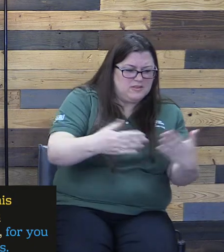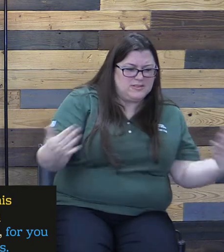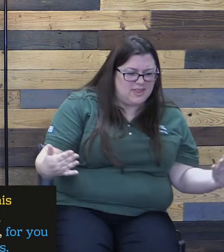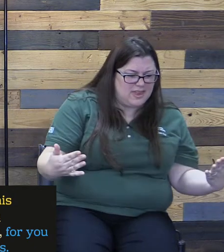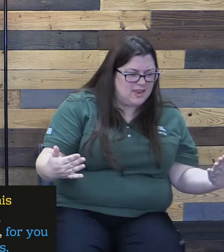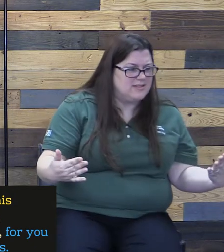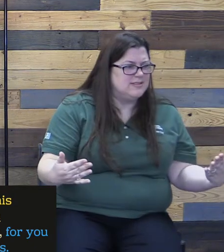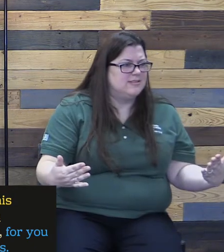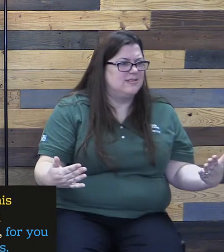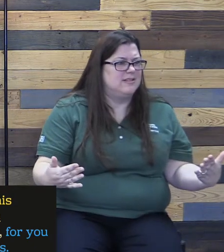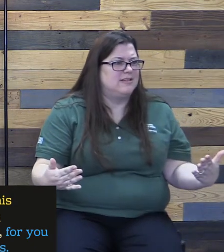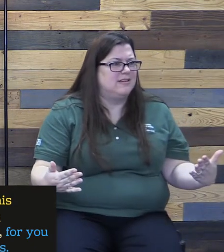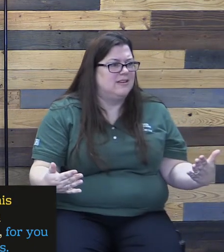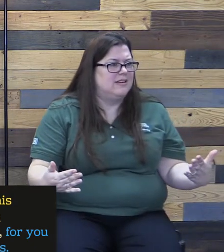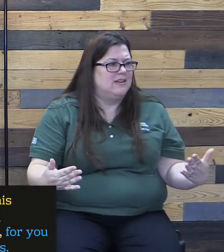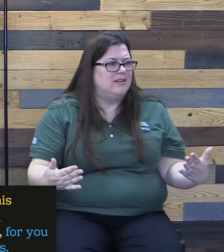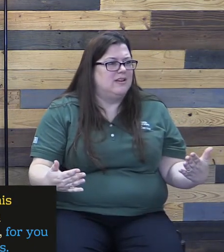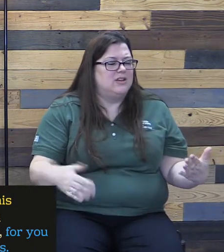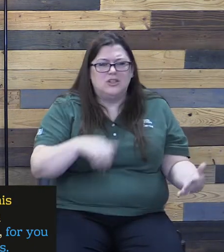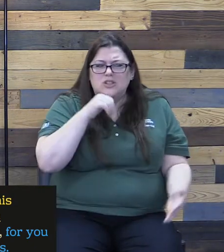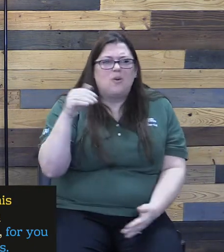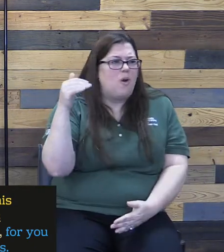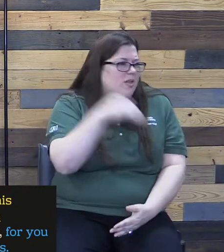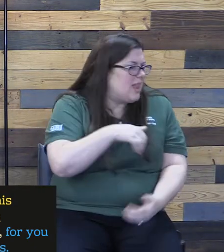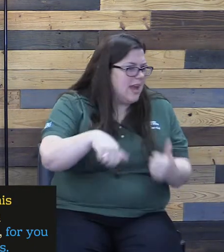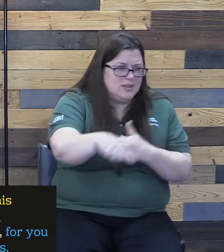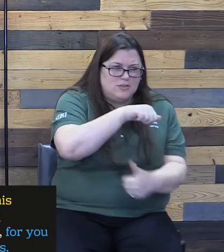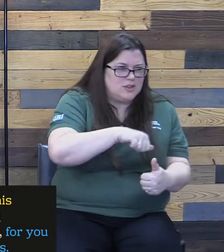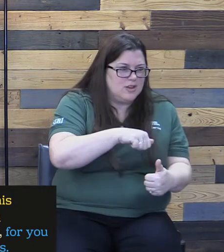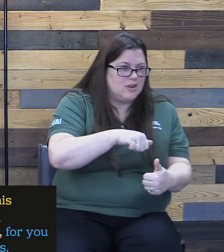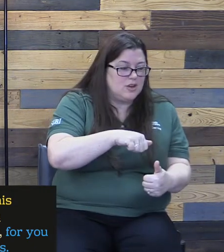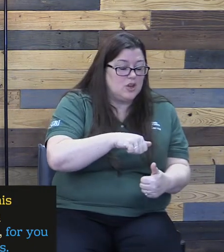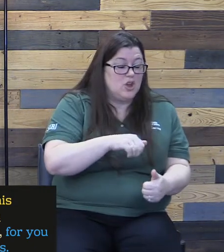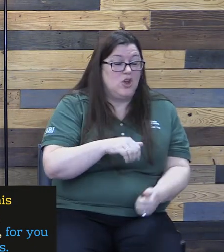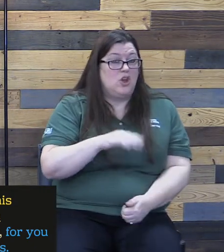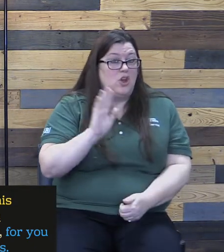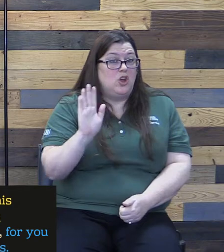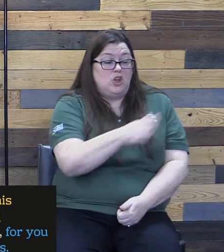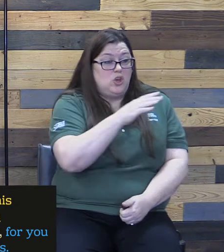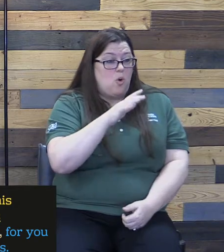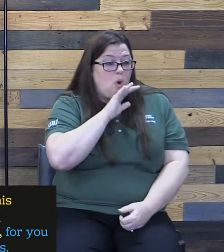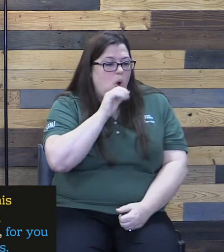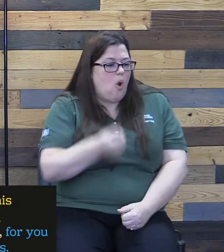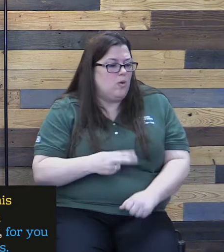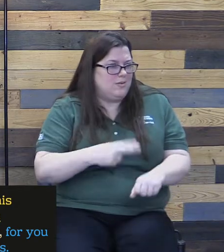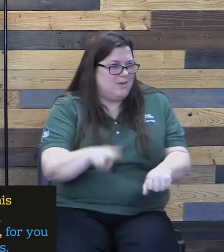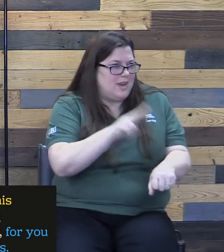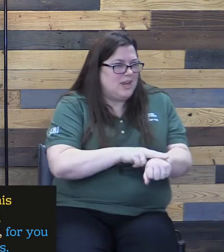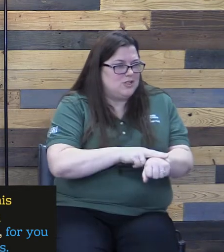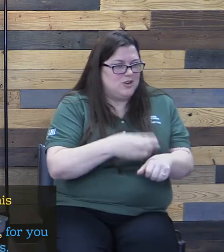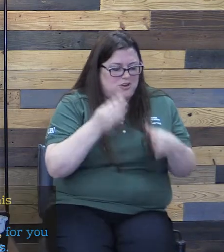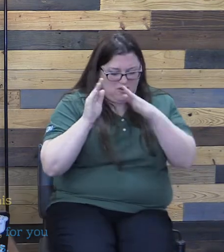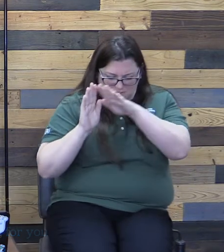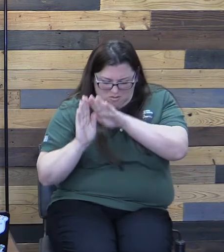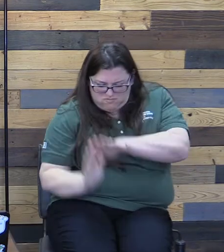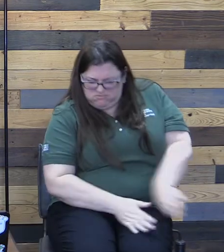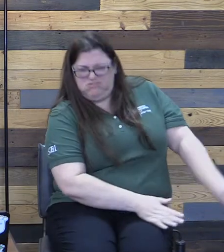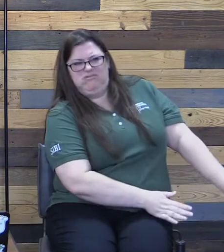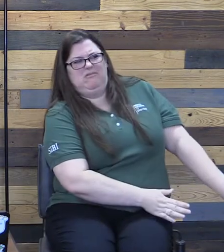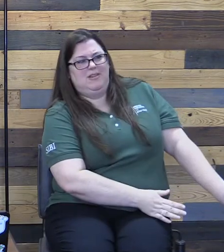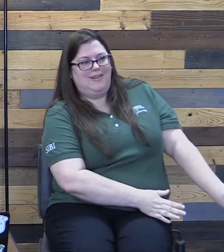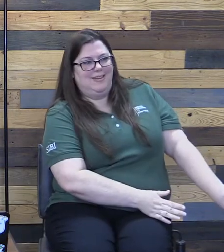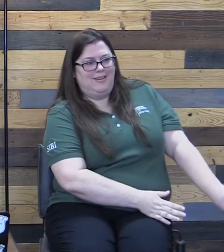to each other, for you've stripped off your old nature and its wicked deeds. There are three phrasal verbs in that